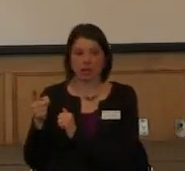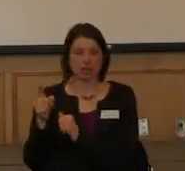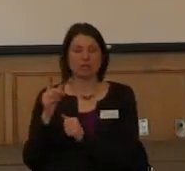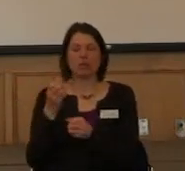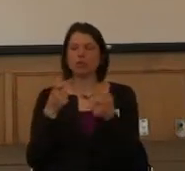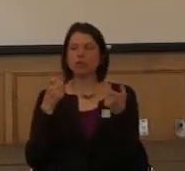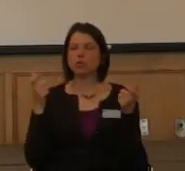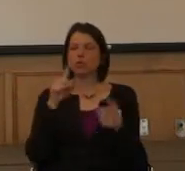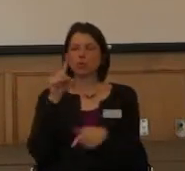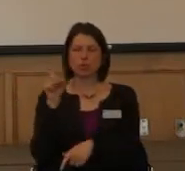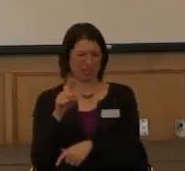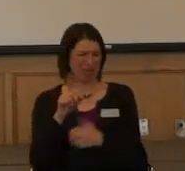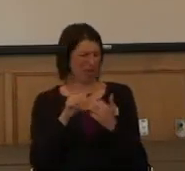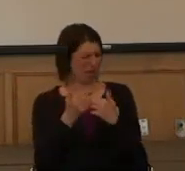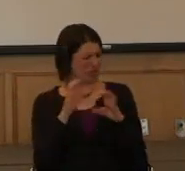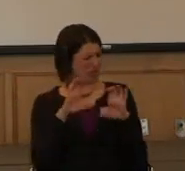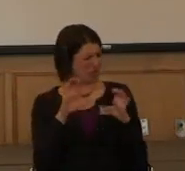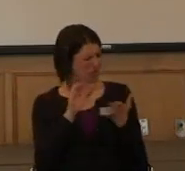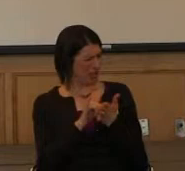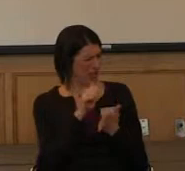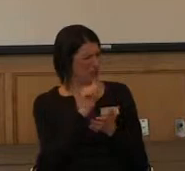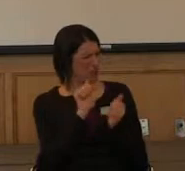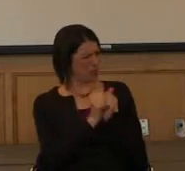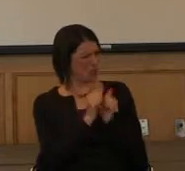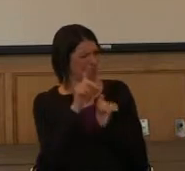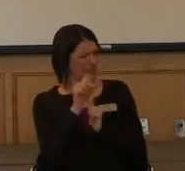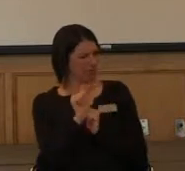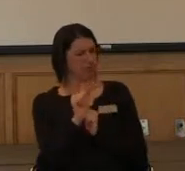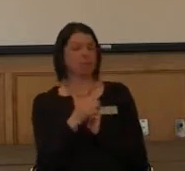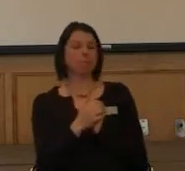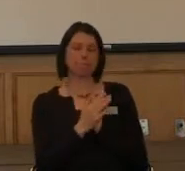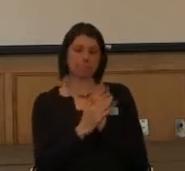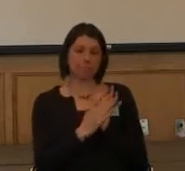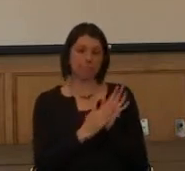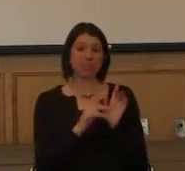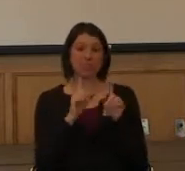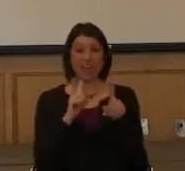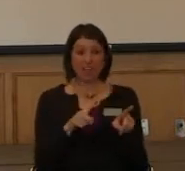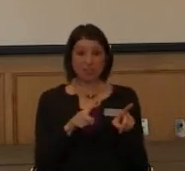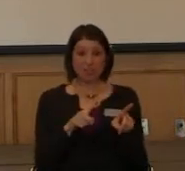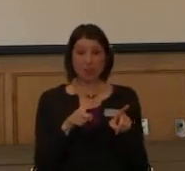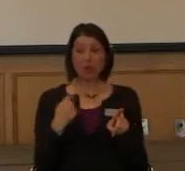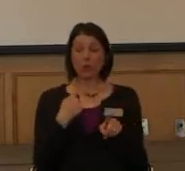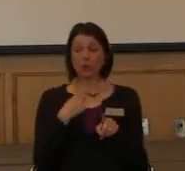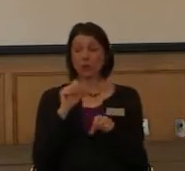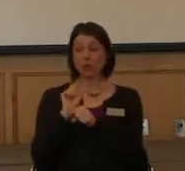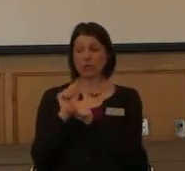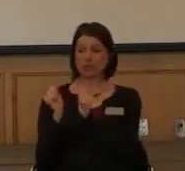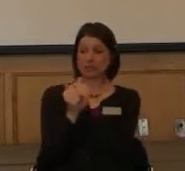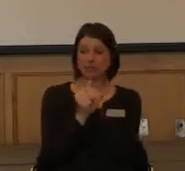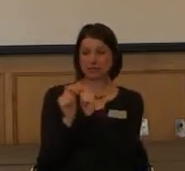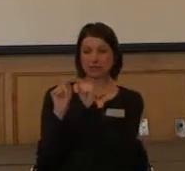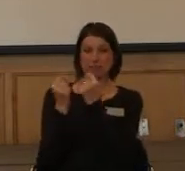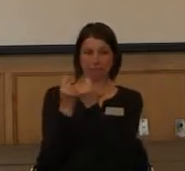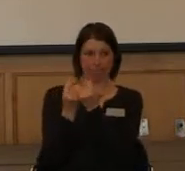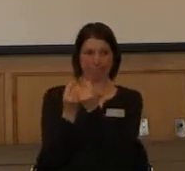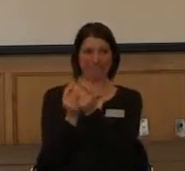question is how are you going to do that with your disability? And the answer is you work as a team. Okay.